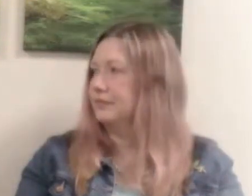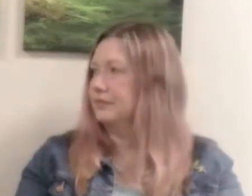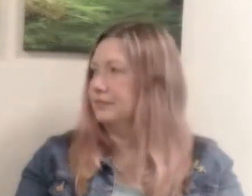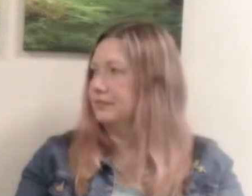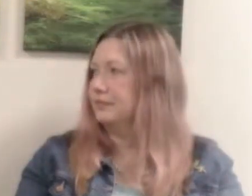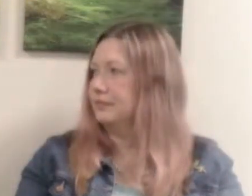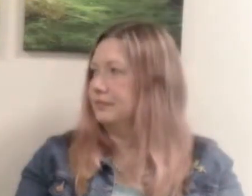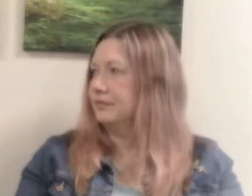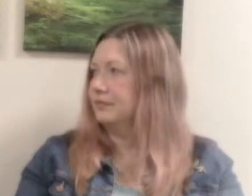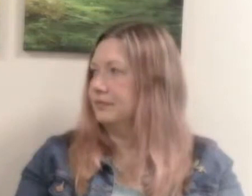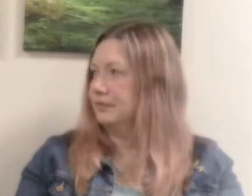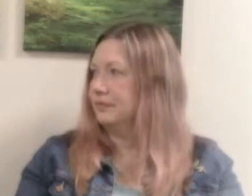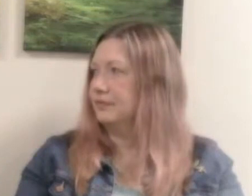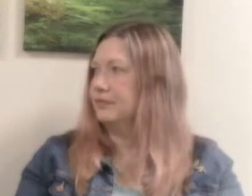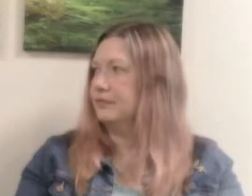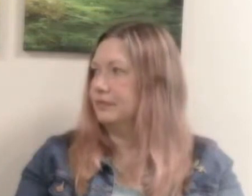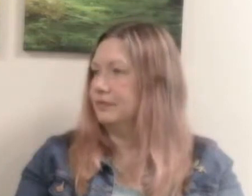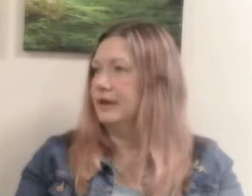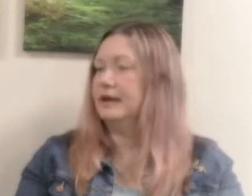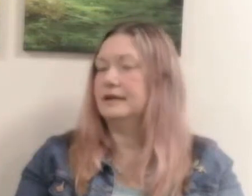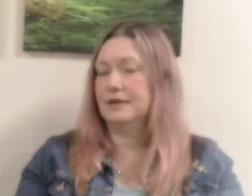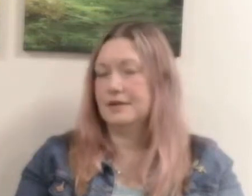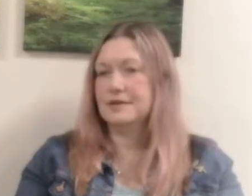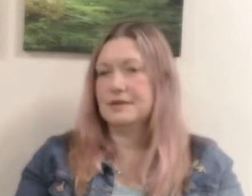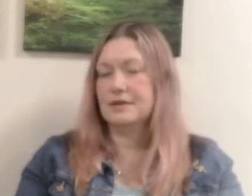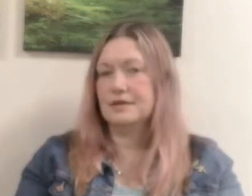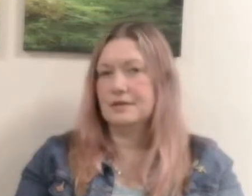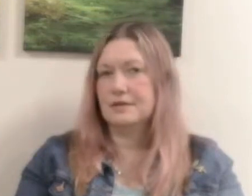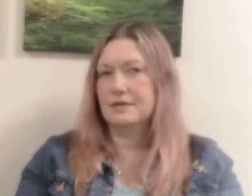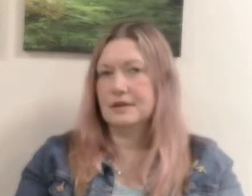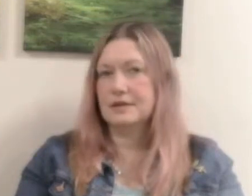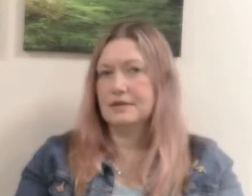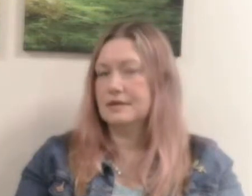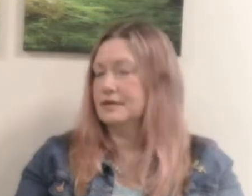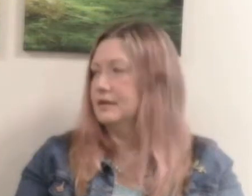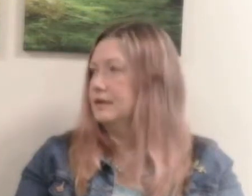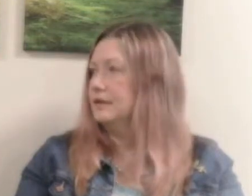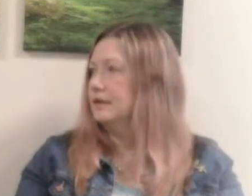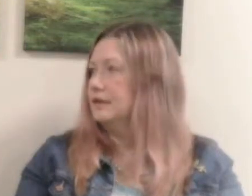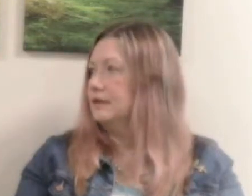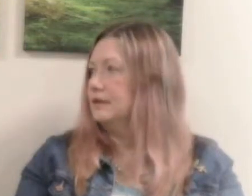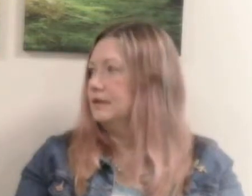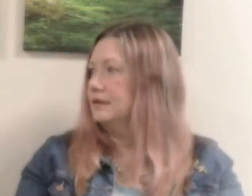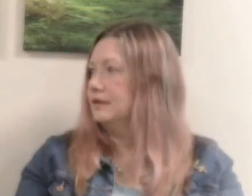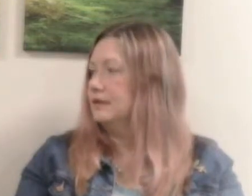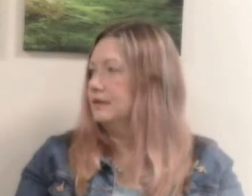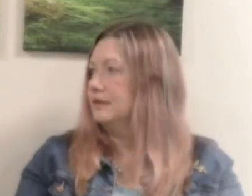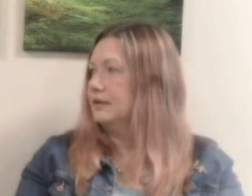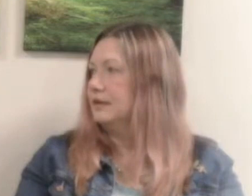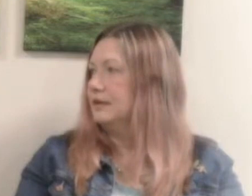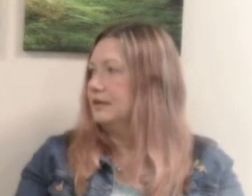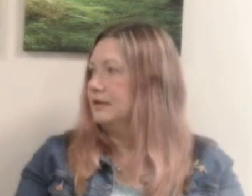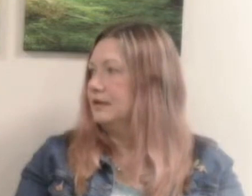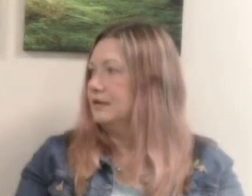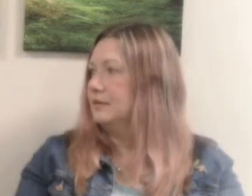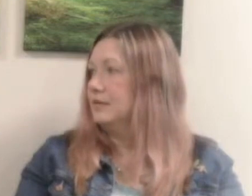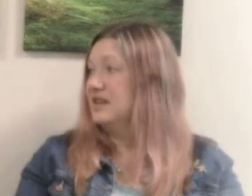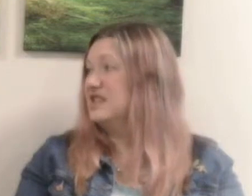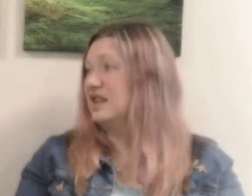we can hook up the car and we can start start start to do good things and i've told you i was about i don't know about 10 i think but 50